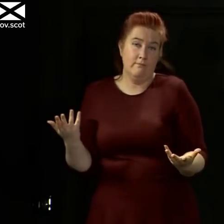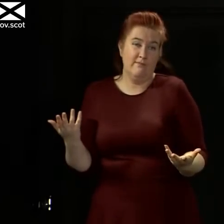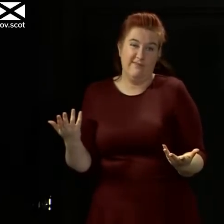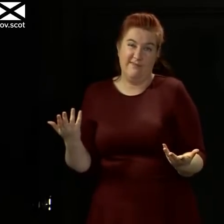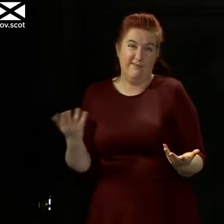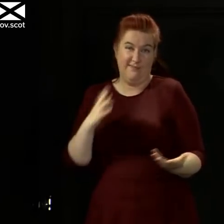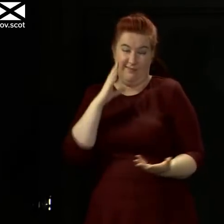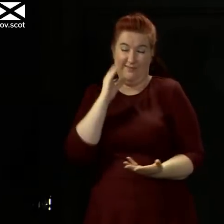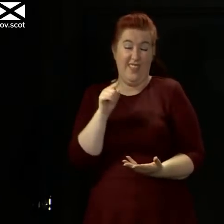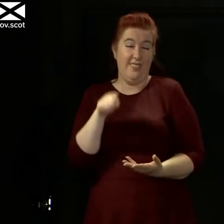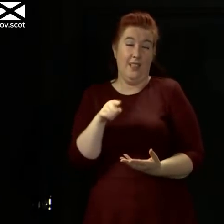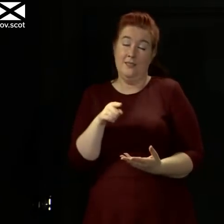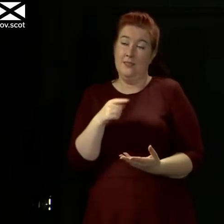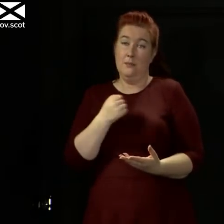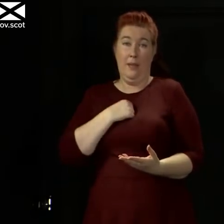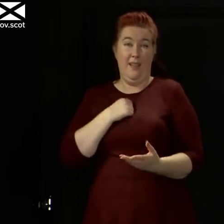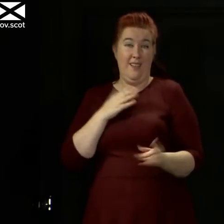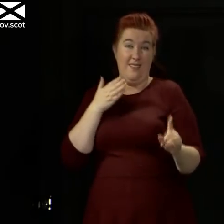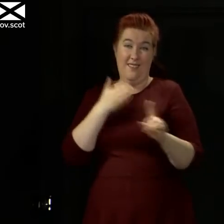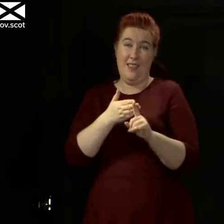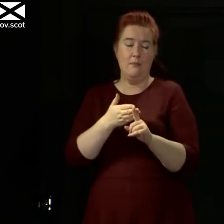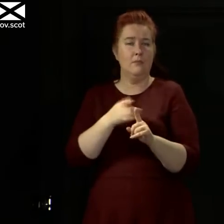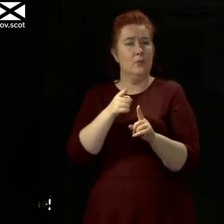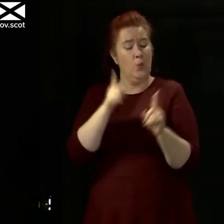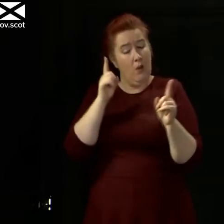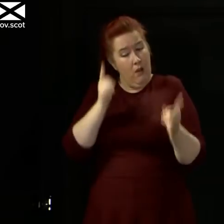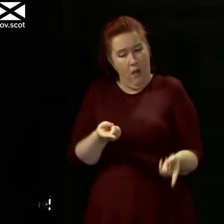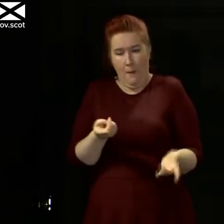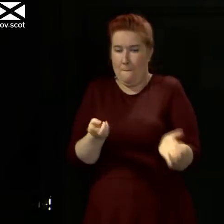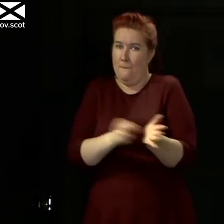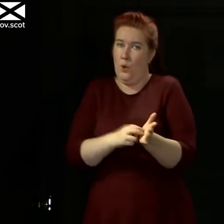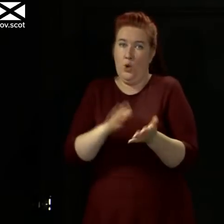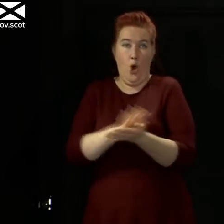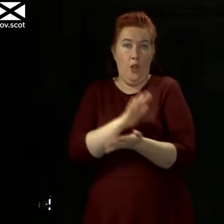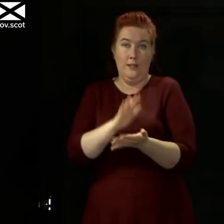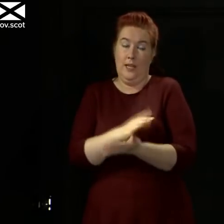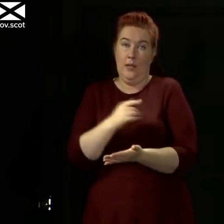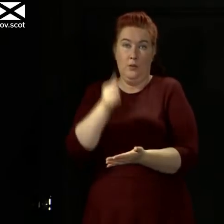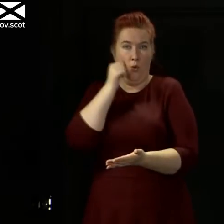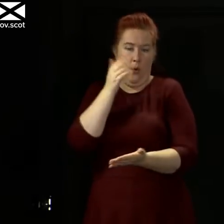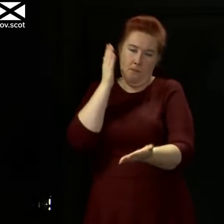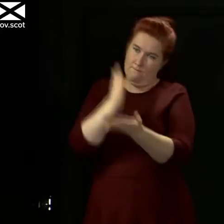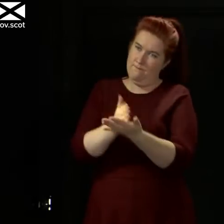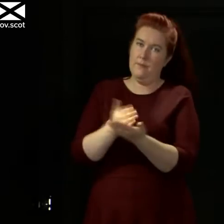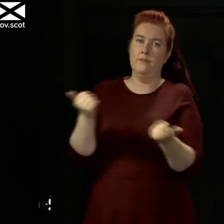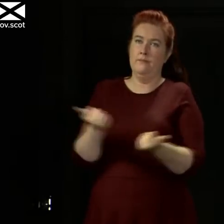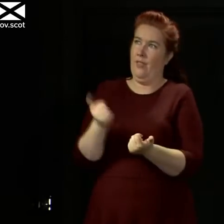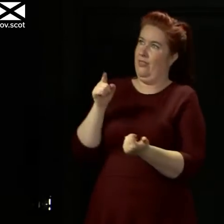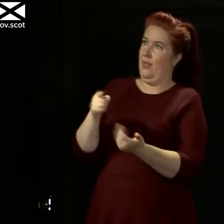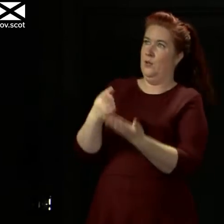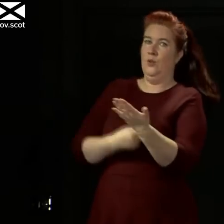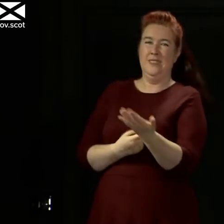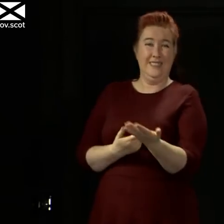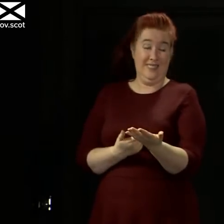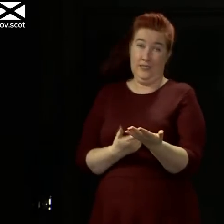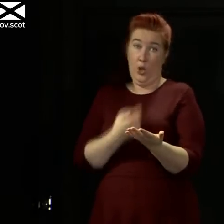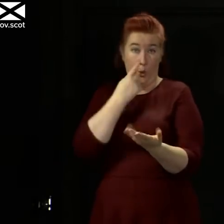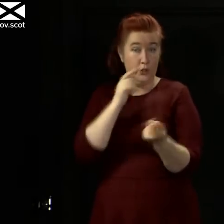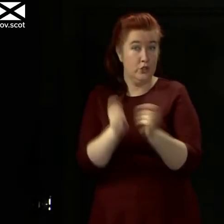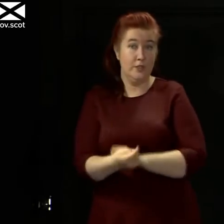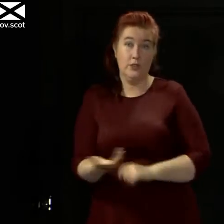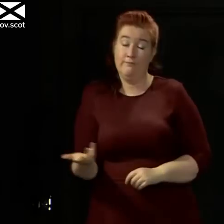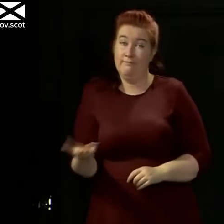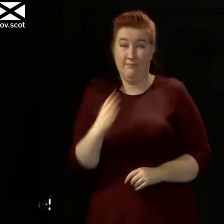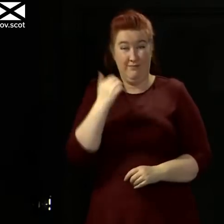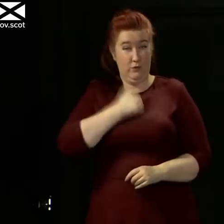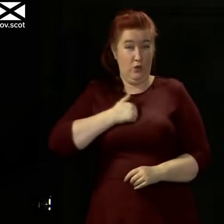underlines the general point I was making. You cannot book a holiday right now with certainty that none of this changes. I wish you could. I wish I could give